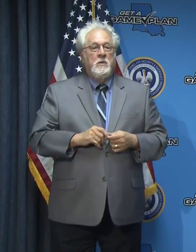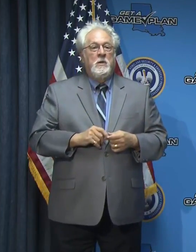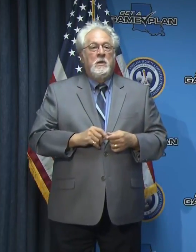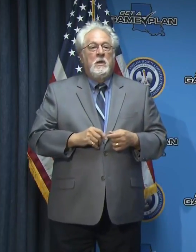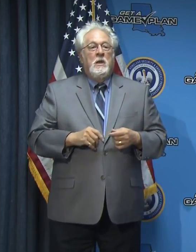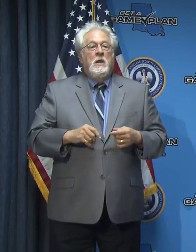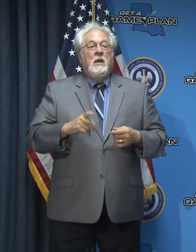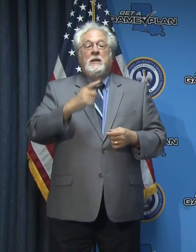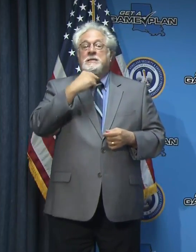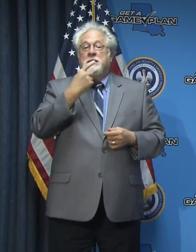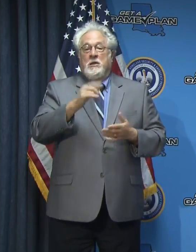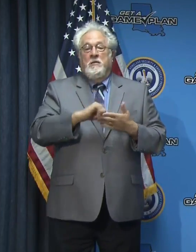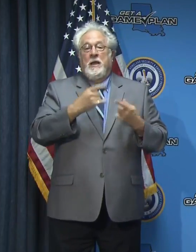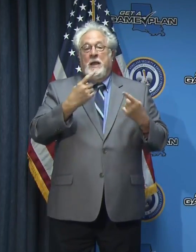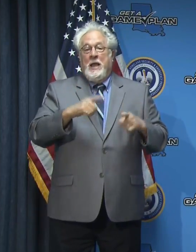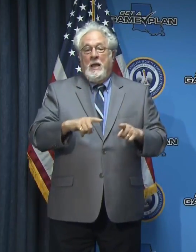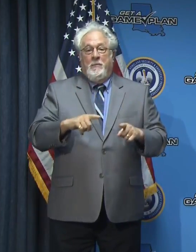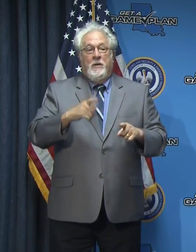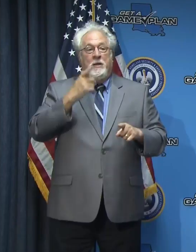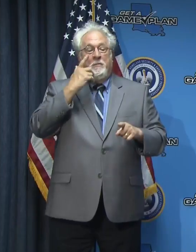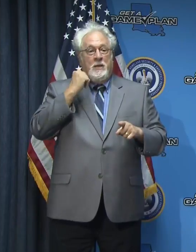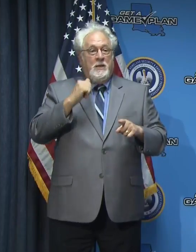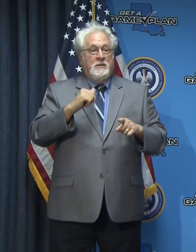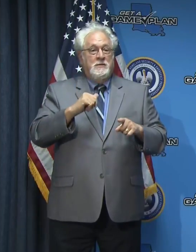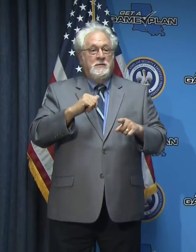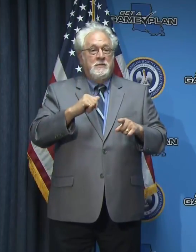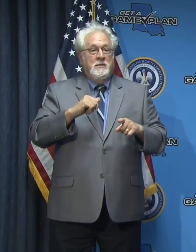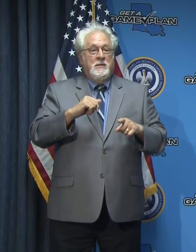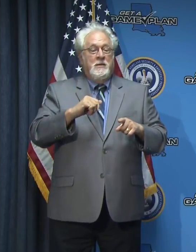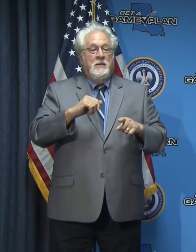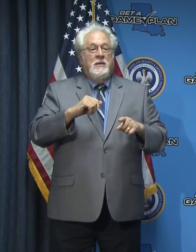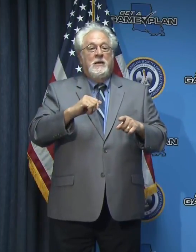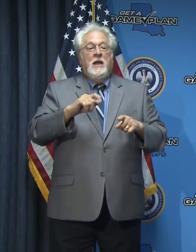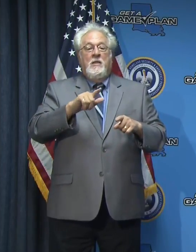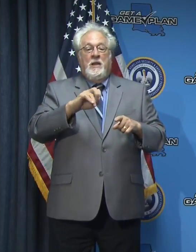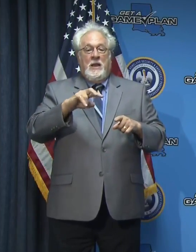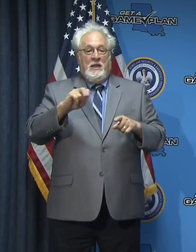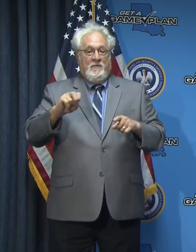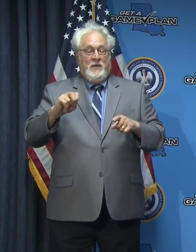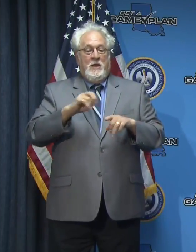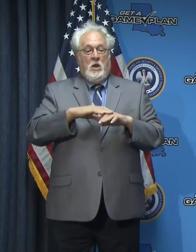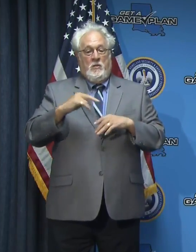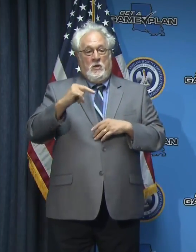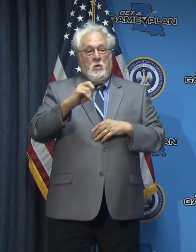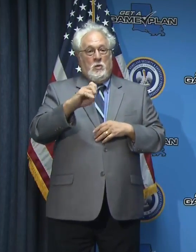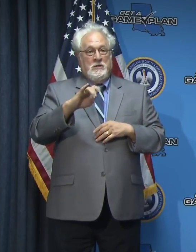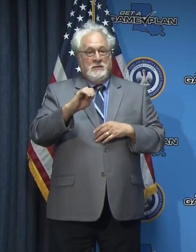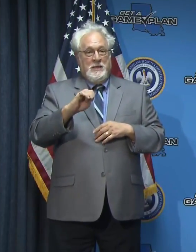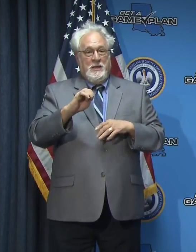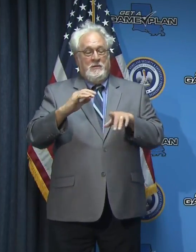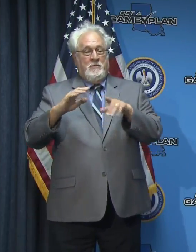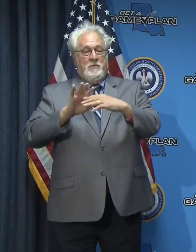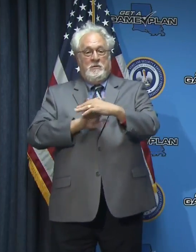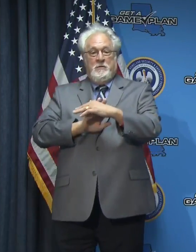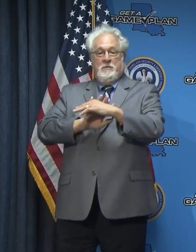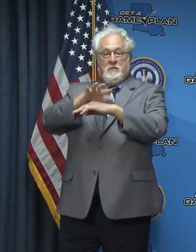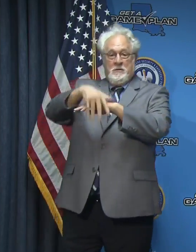I can tell you that that happened because a back levee, one on the bay side, on the north side, actually was overtopped by a storm surge.